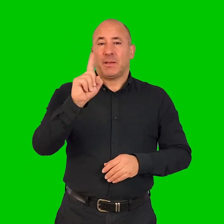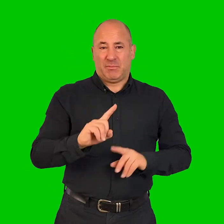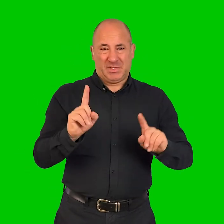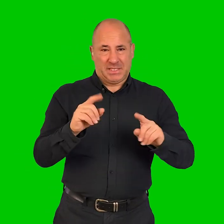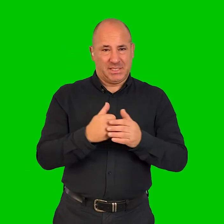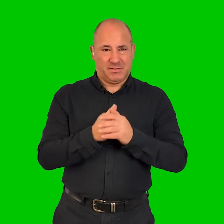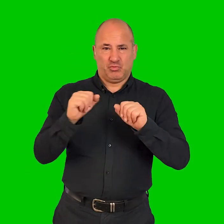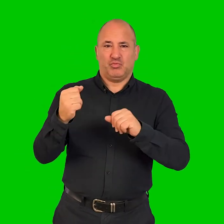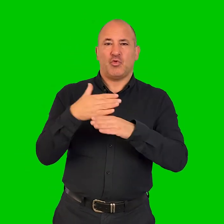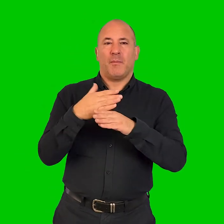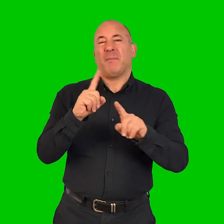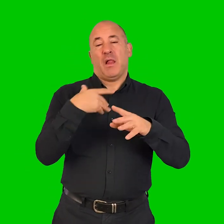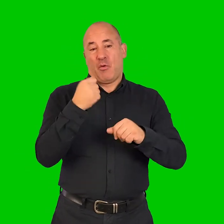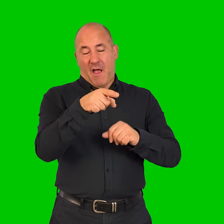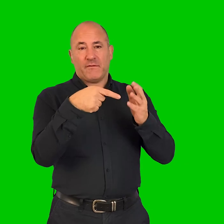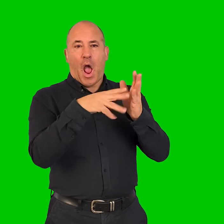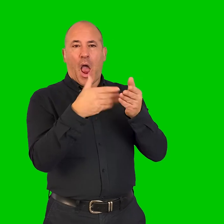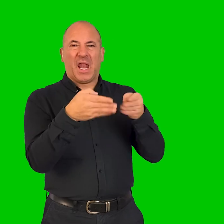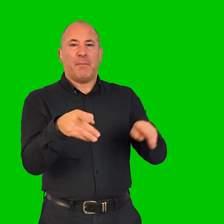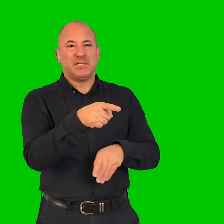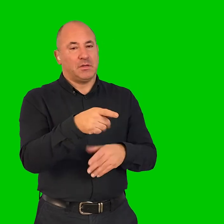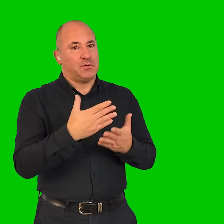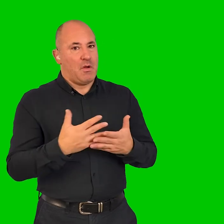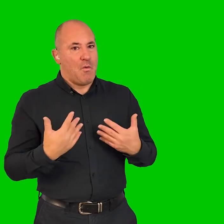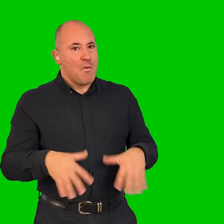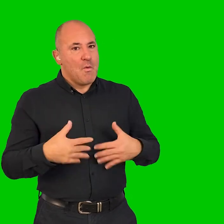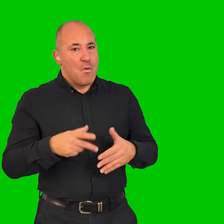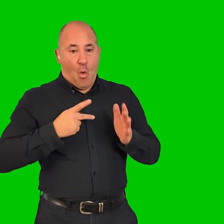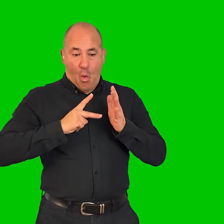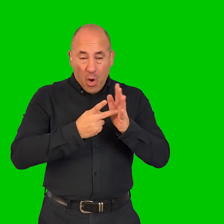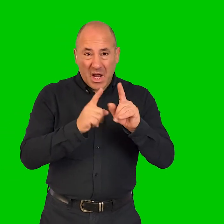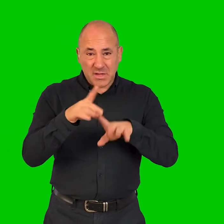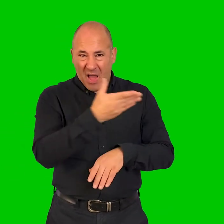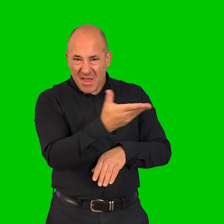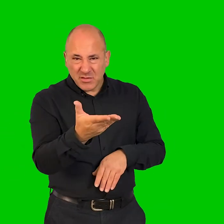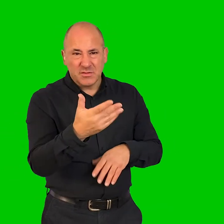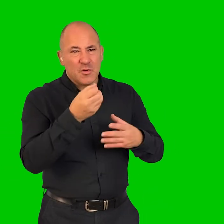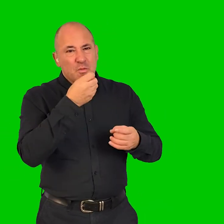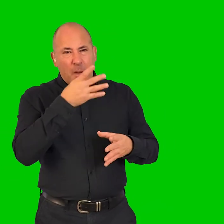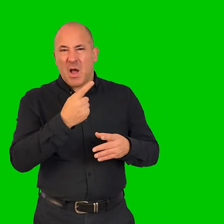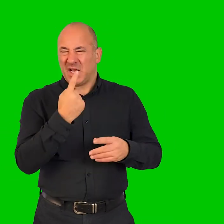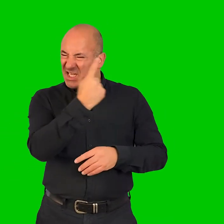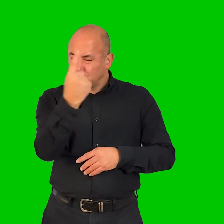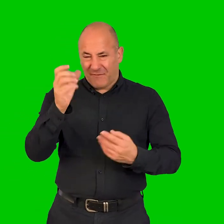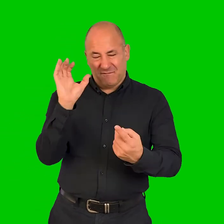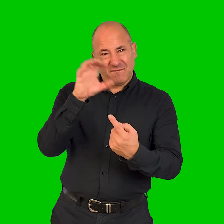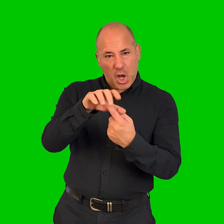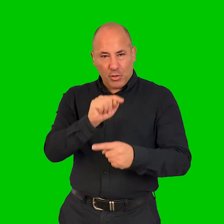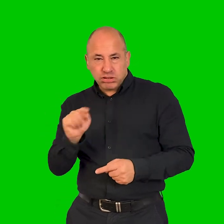people whose, whose job it is to, to, I mean, I mean, we've got Unlimited and that's amazing, you know, and, and